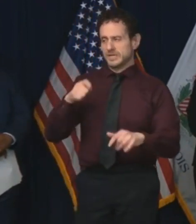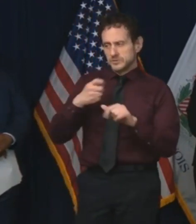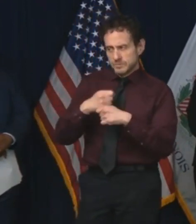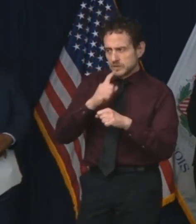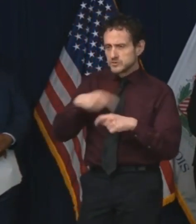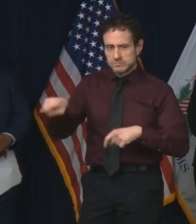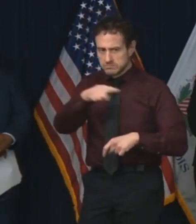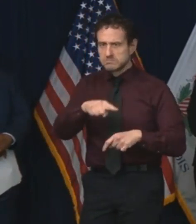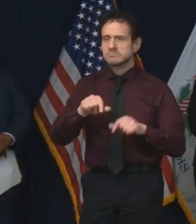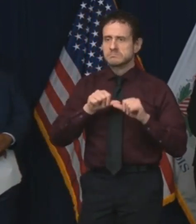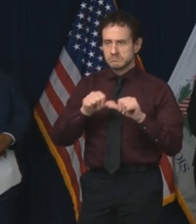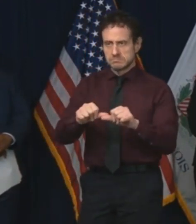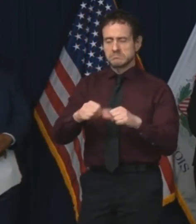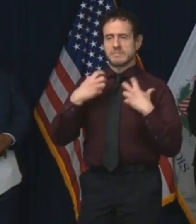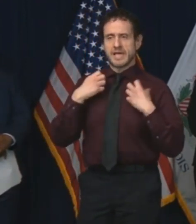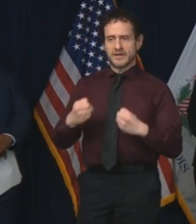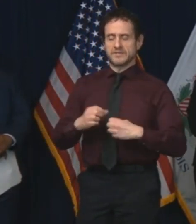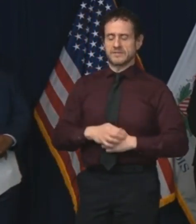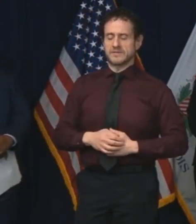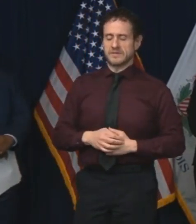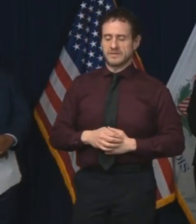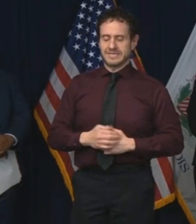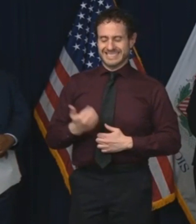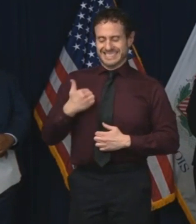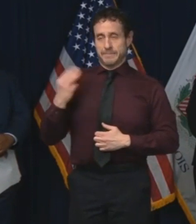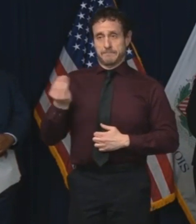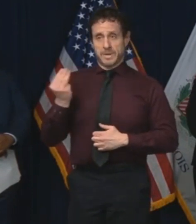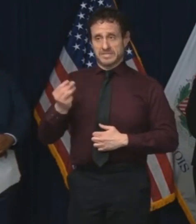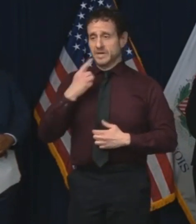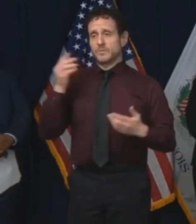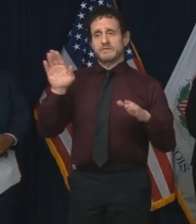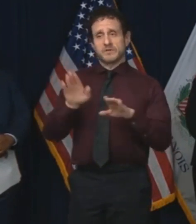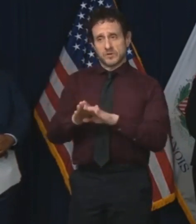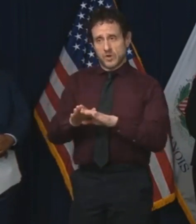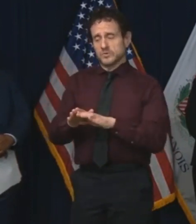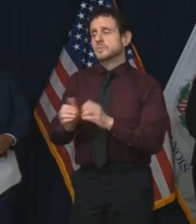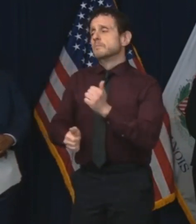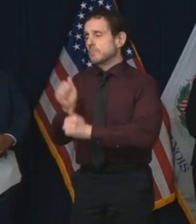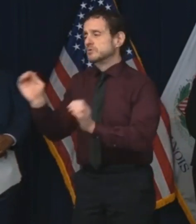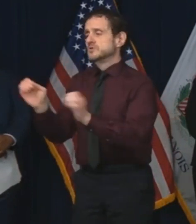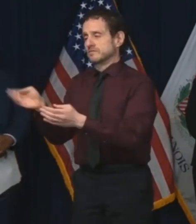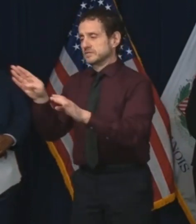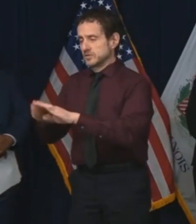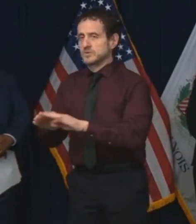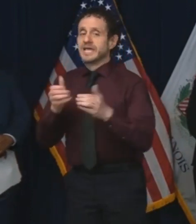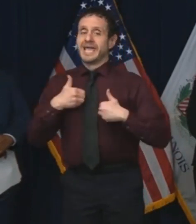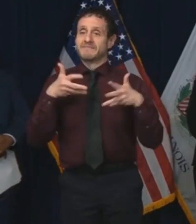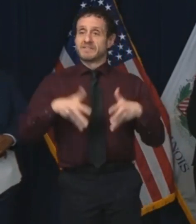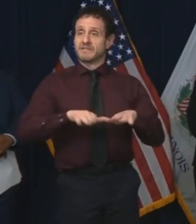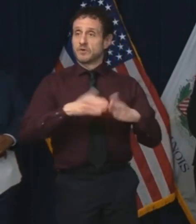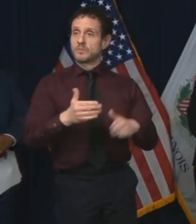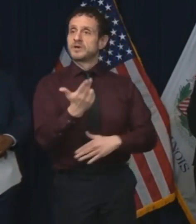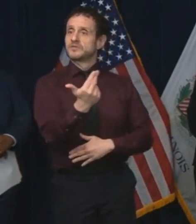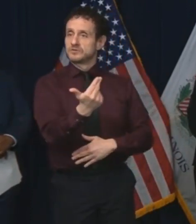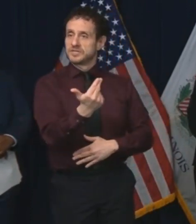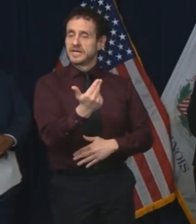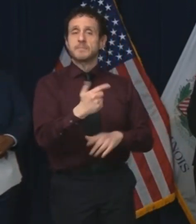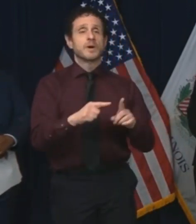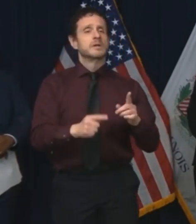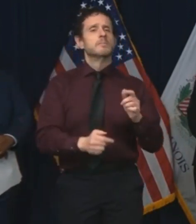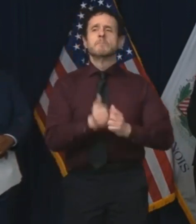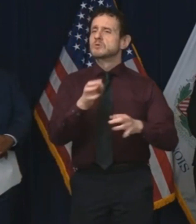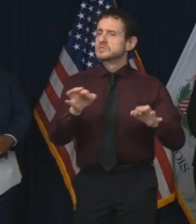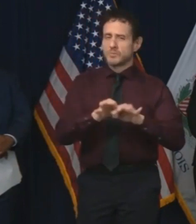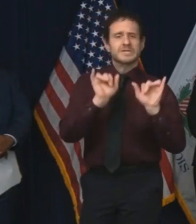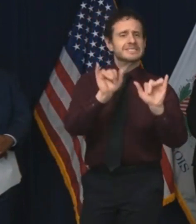This past Monday, we closed all but 13 public-facing offices and urged people to stay at home and to access services